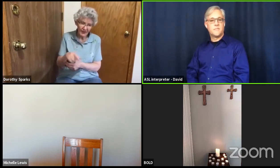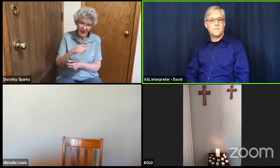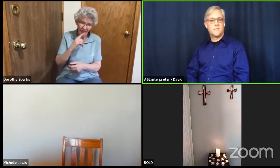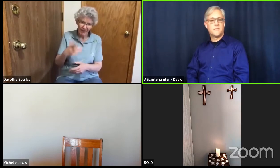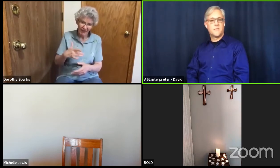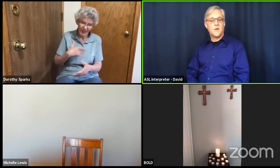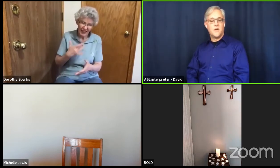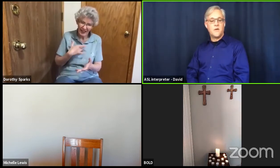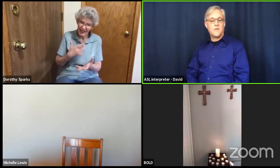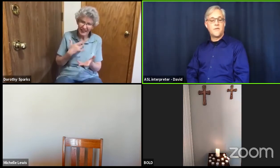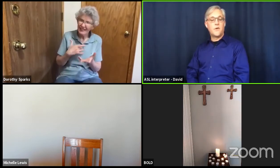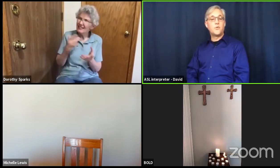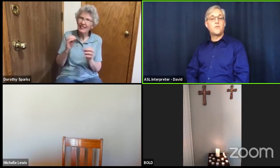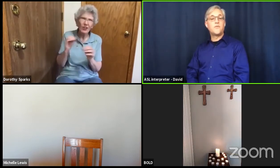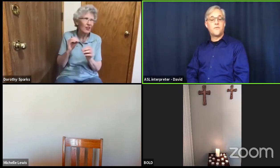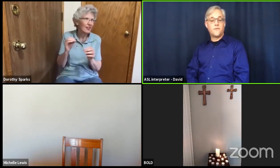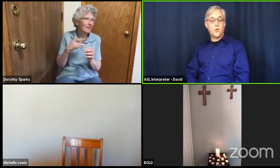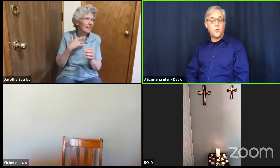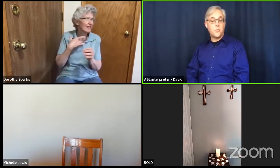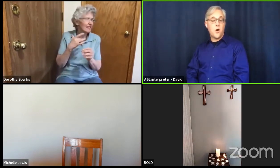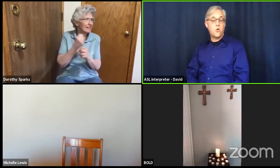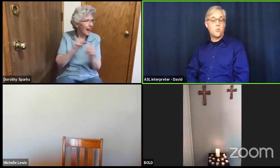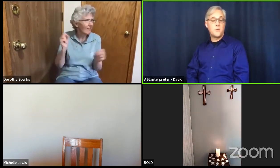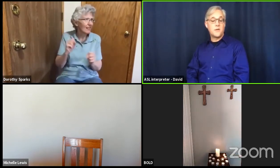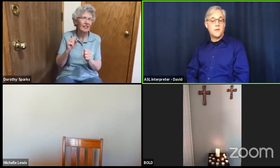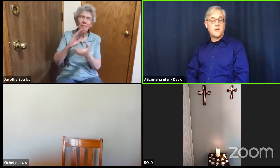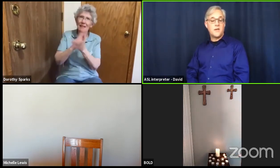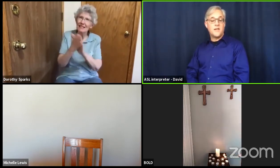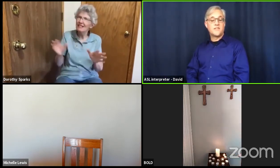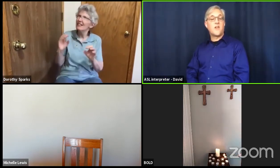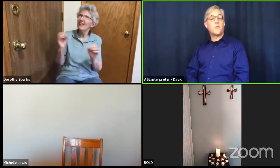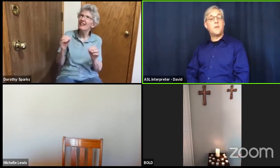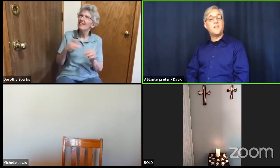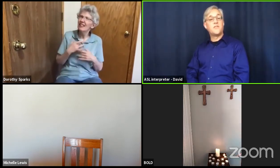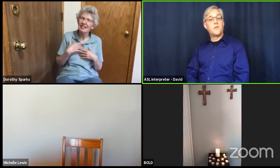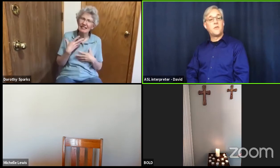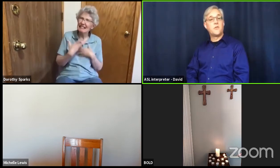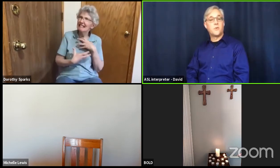for those for whom home is neither peaceful nor safe